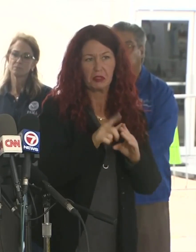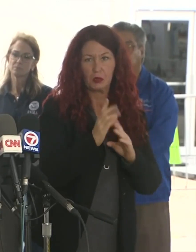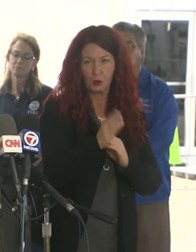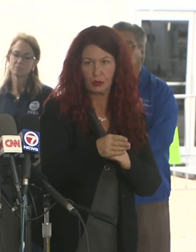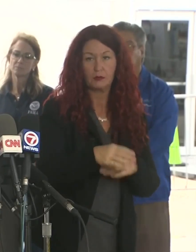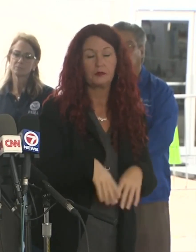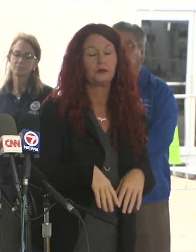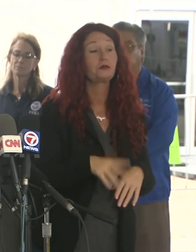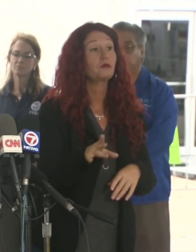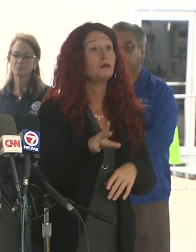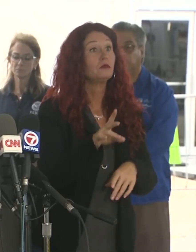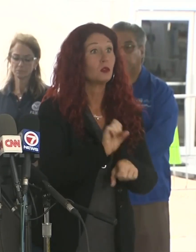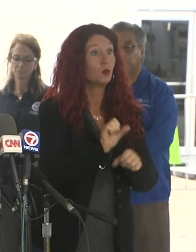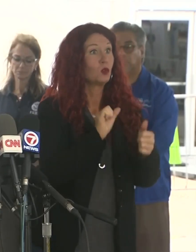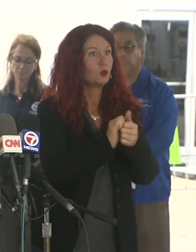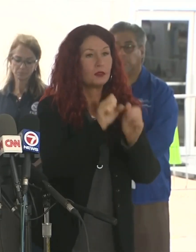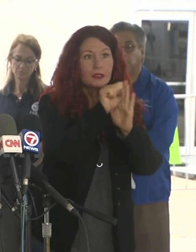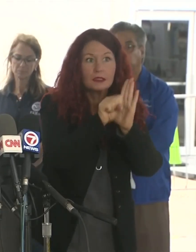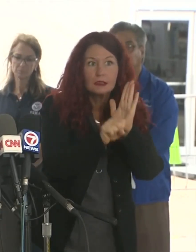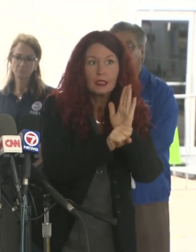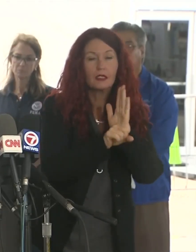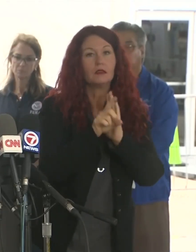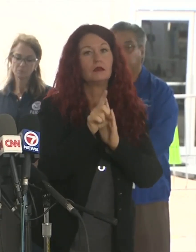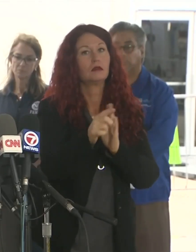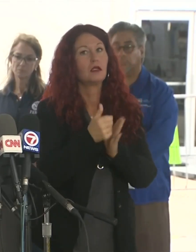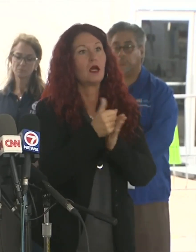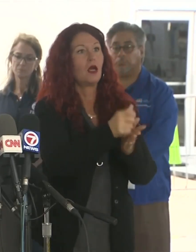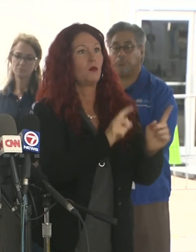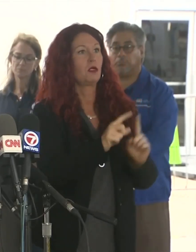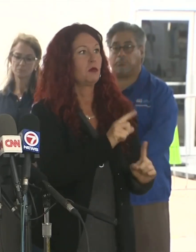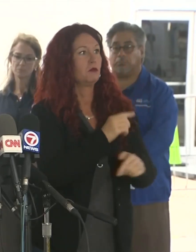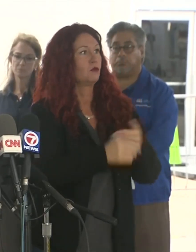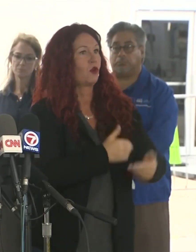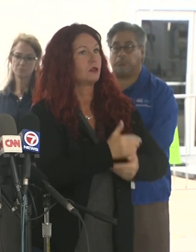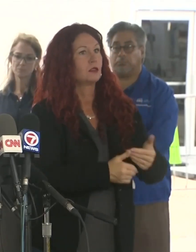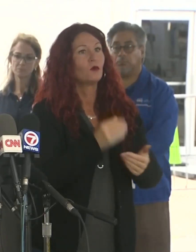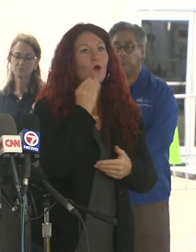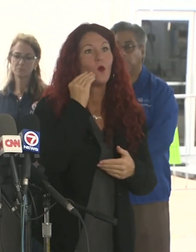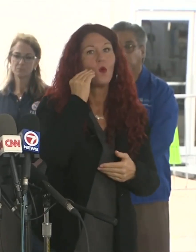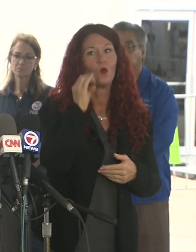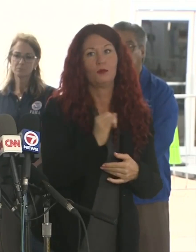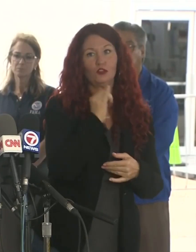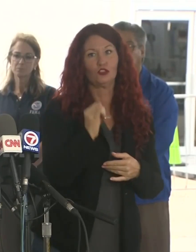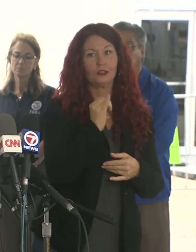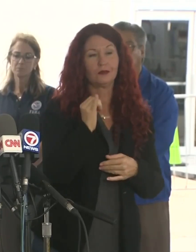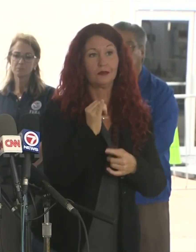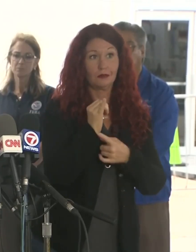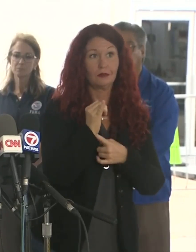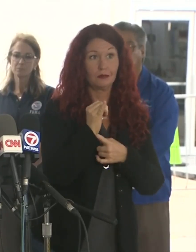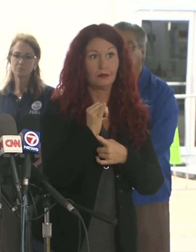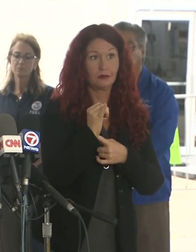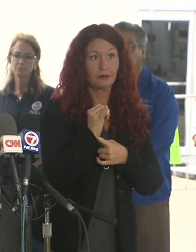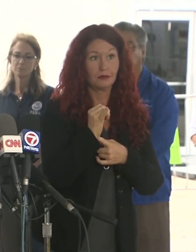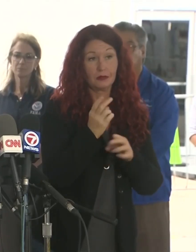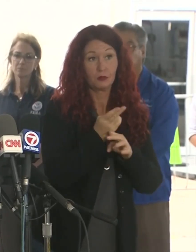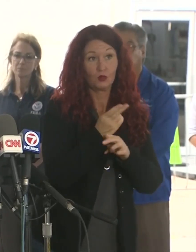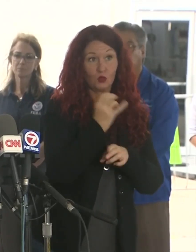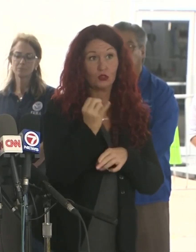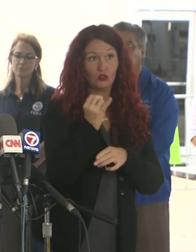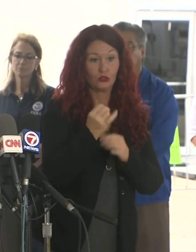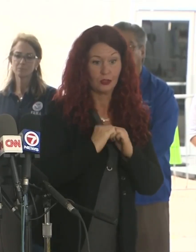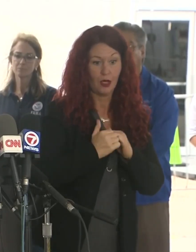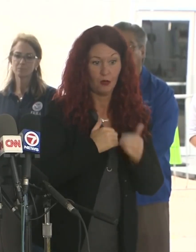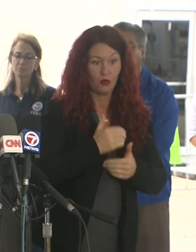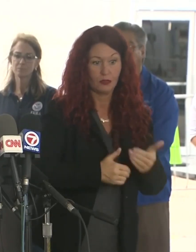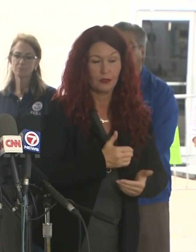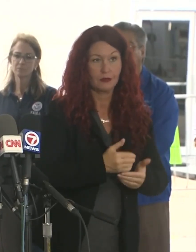insurance claims, very important. And through the extraordinary generosity of people all across the country and world,